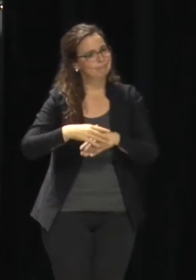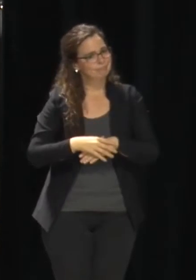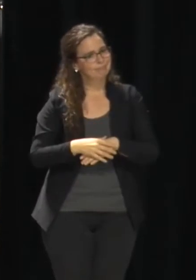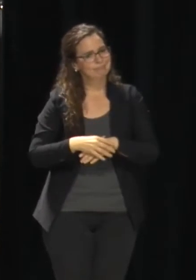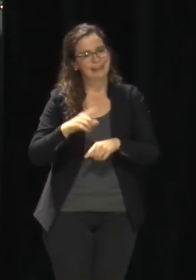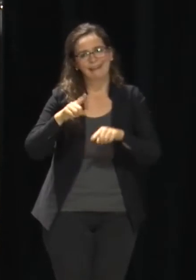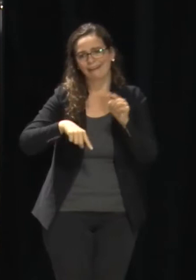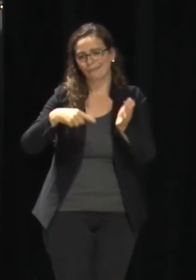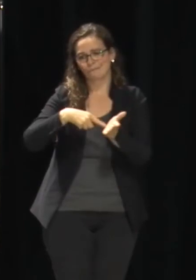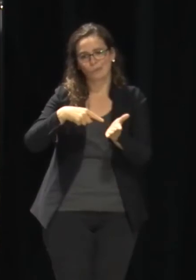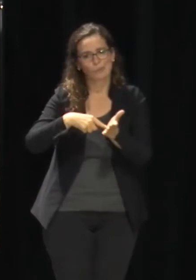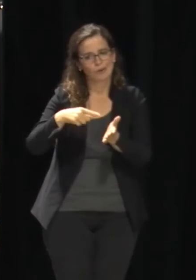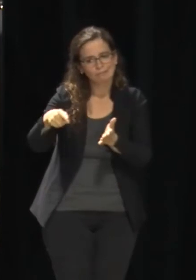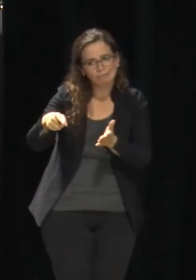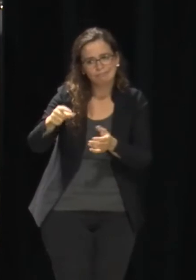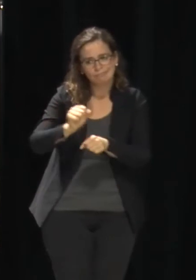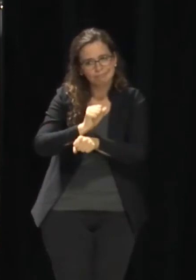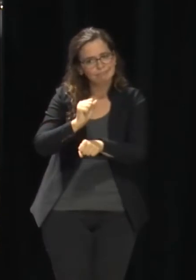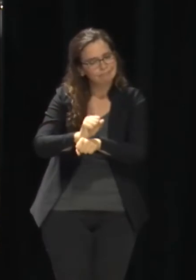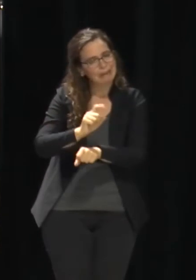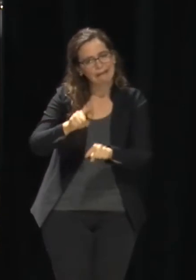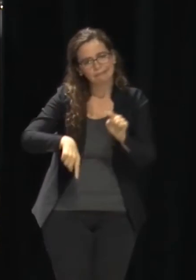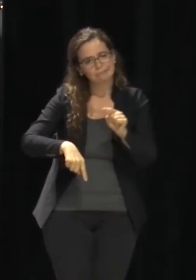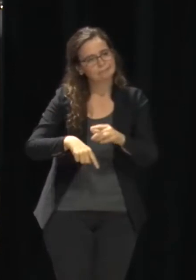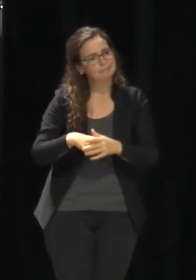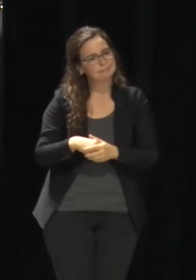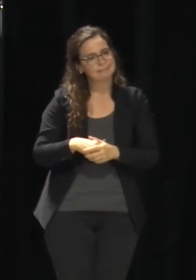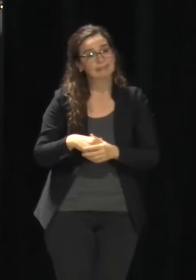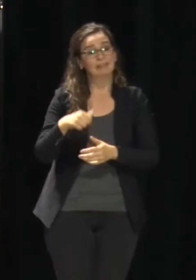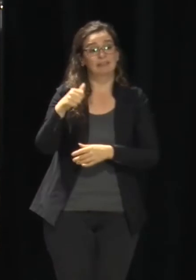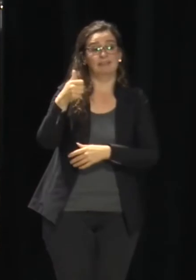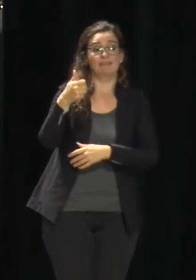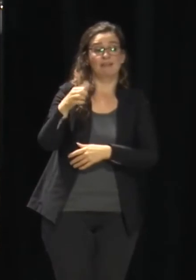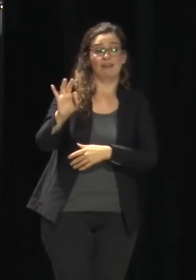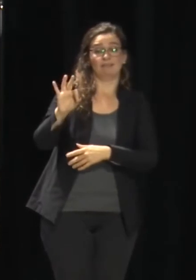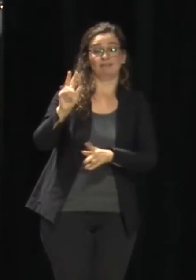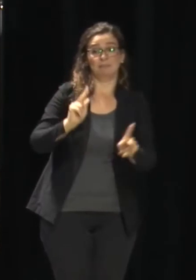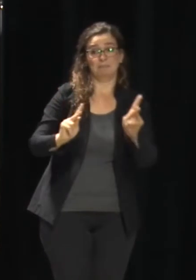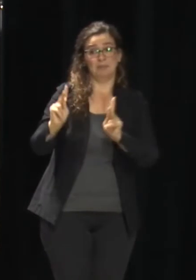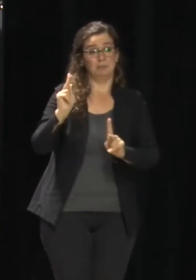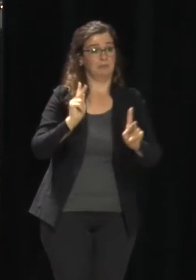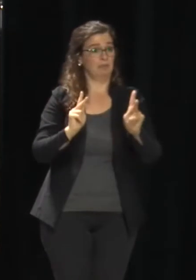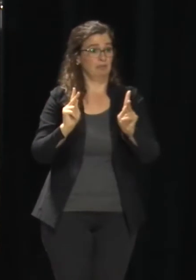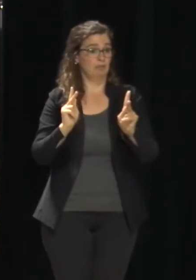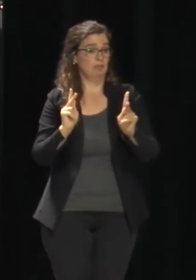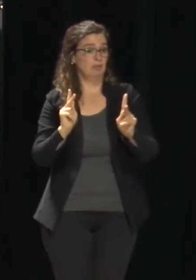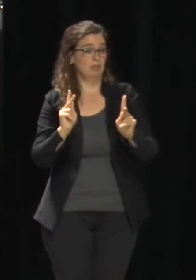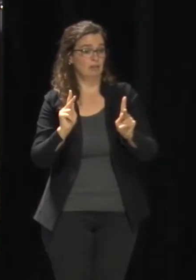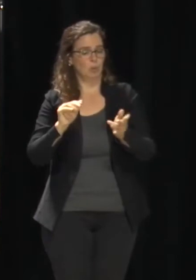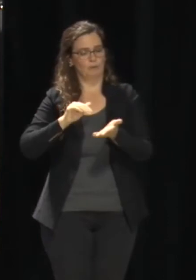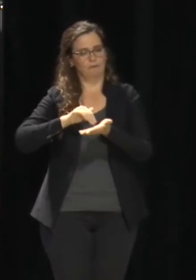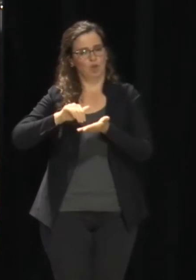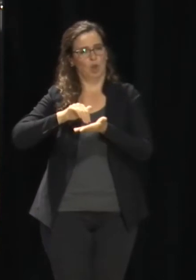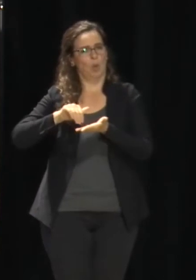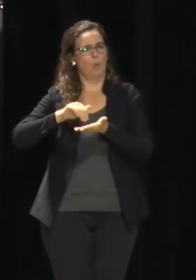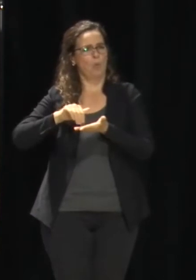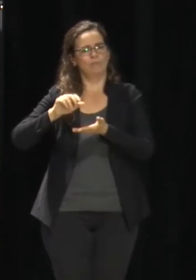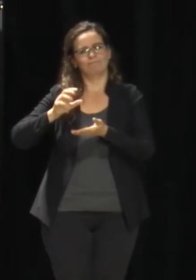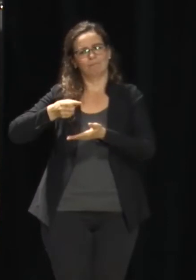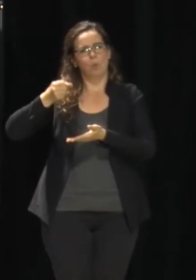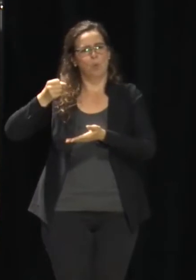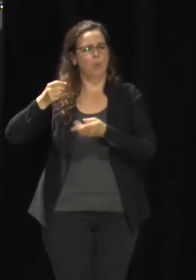2021. And then we had 19 compulsory furloughs, which are – these are positions we want to bring back